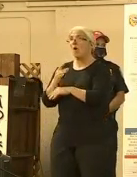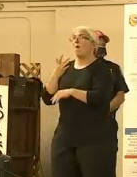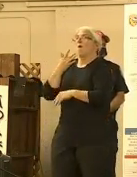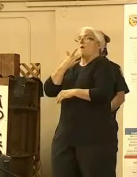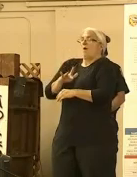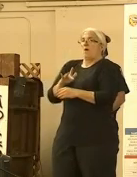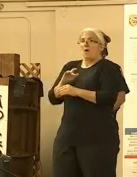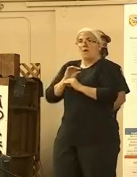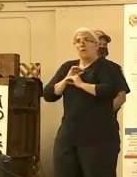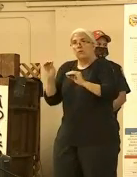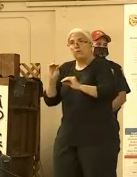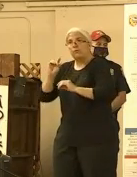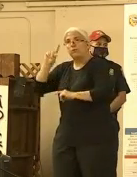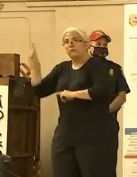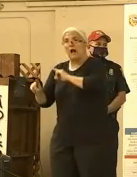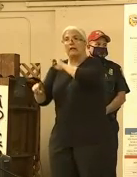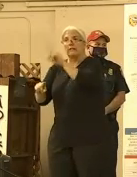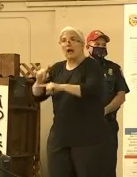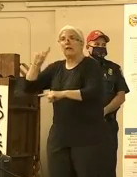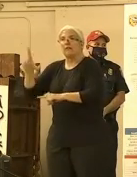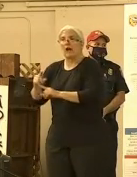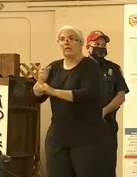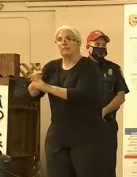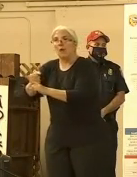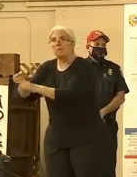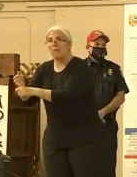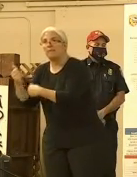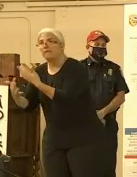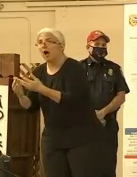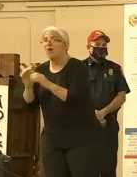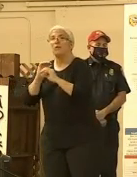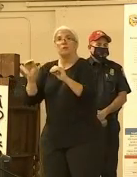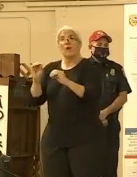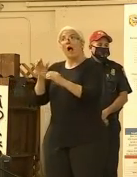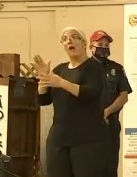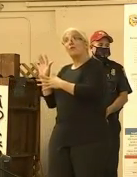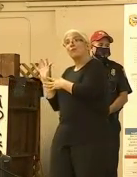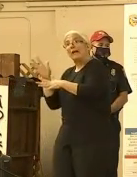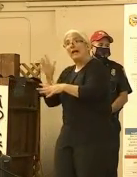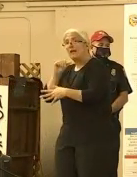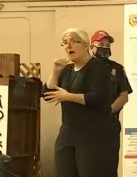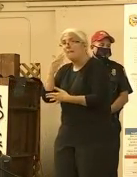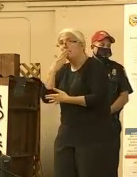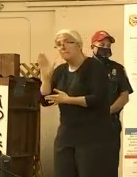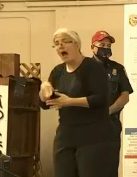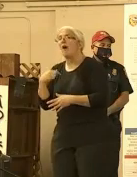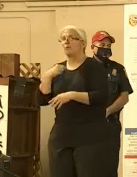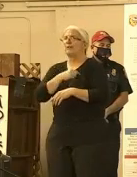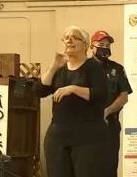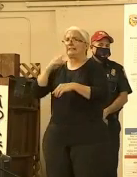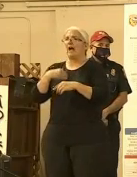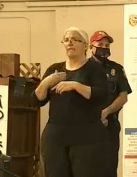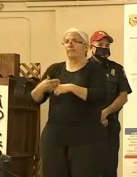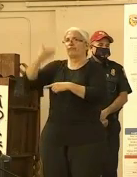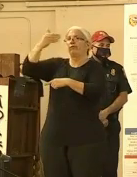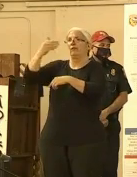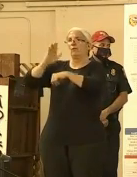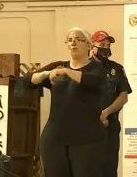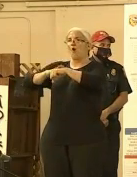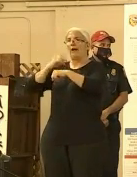get hitting with new lightning. We didn't have the outflows from the wind. There was a red flag warning over the area for today, and that has actually been lifted.